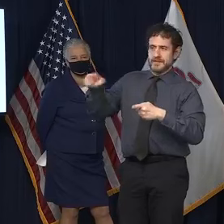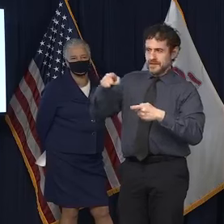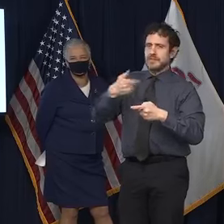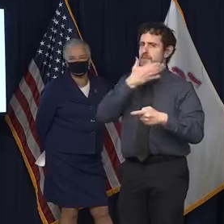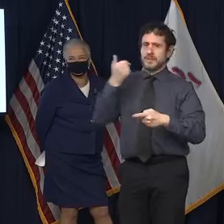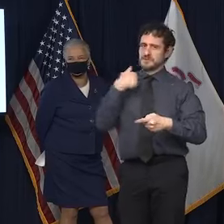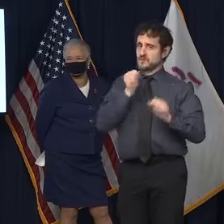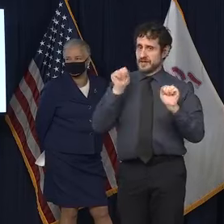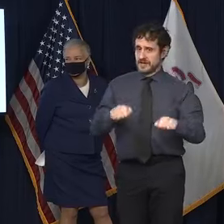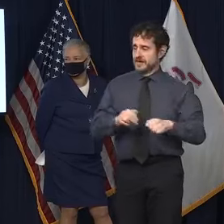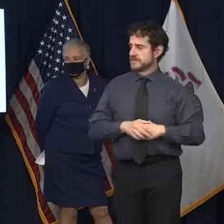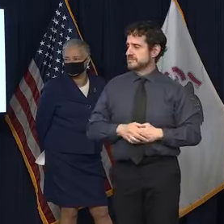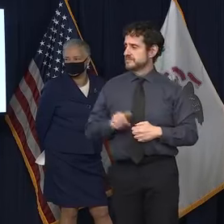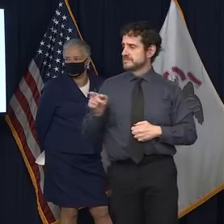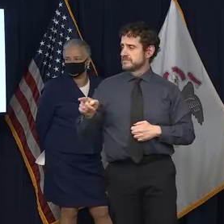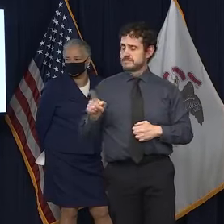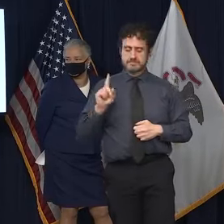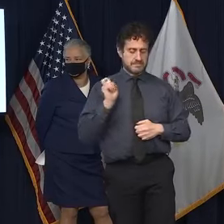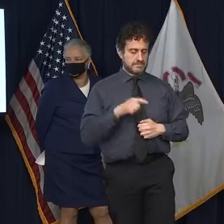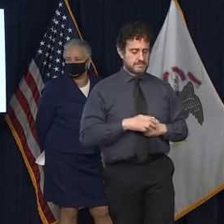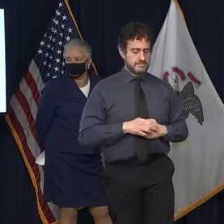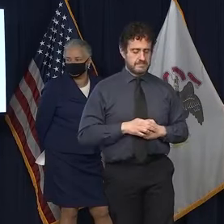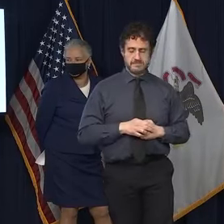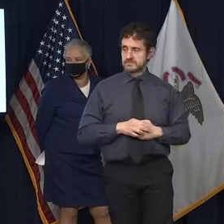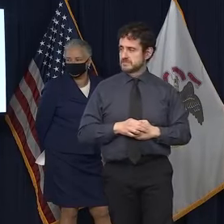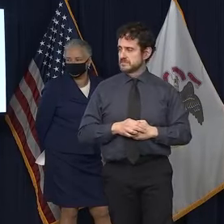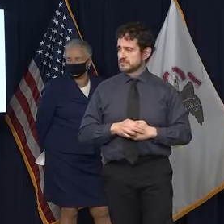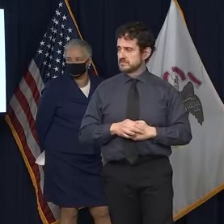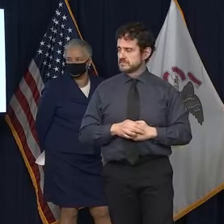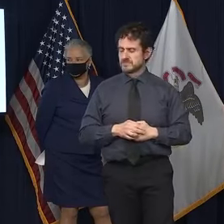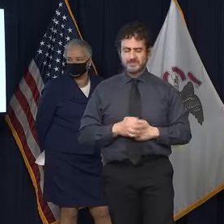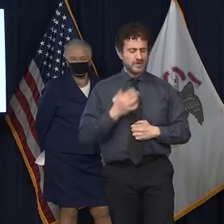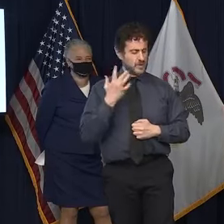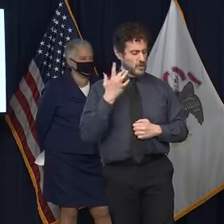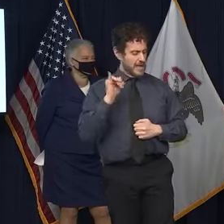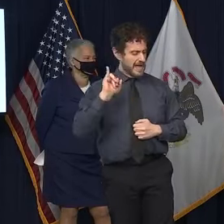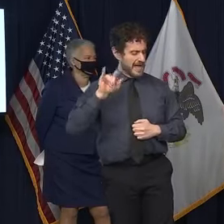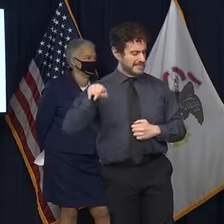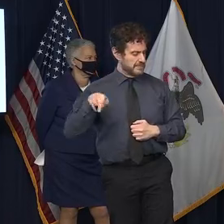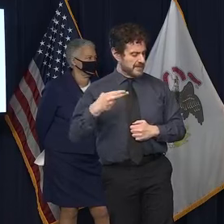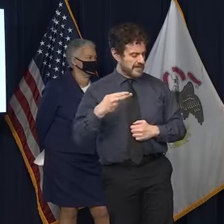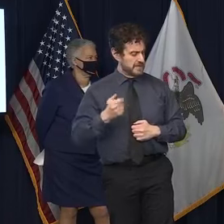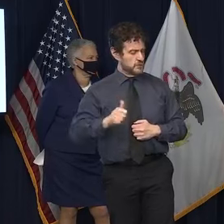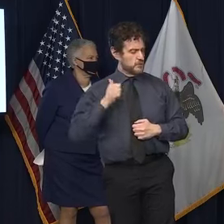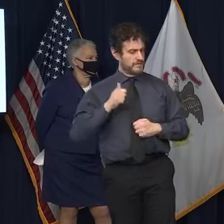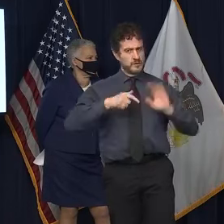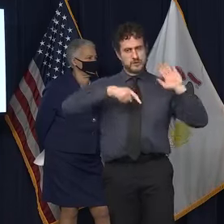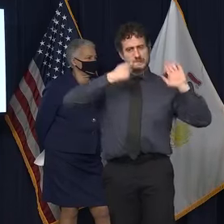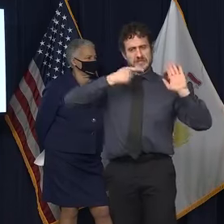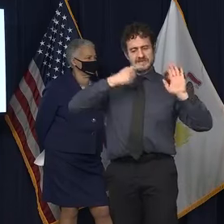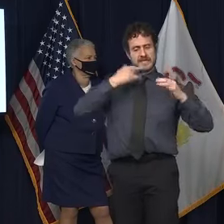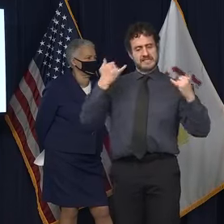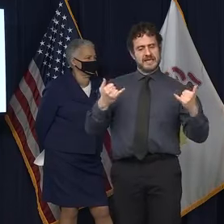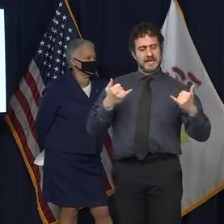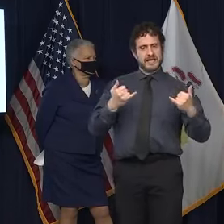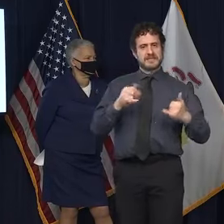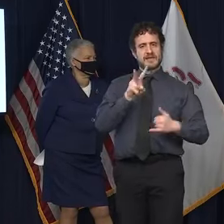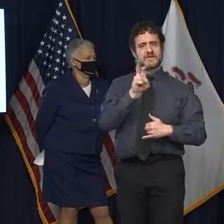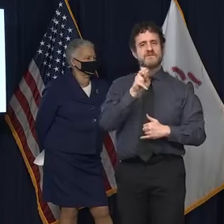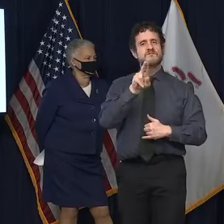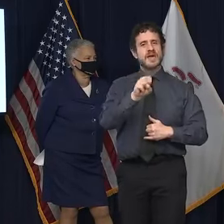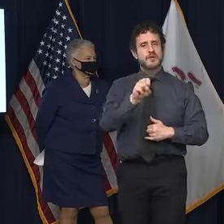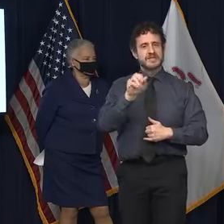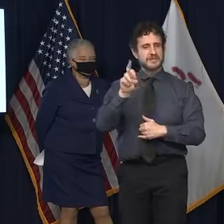Uh, Rich Miller is asking, why did IDPH refuse to testify at today's House Veterans Affairs Committee hearing?